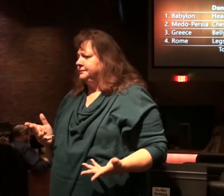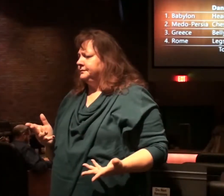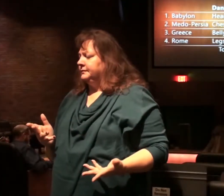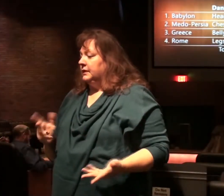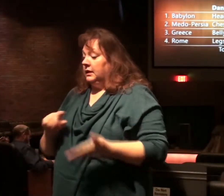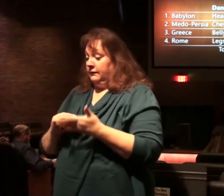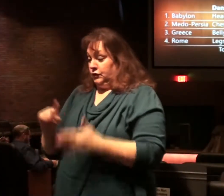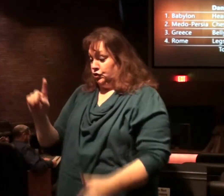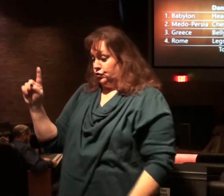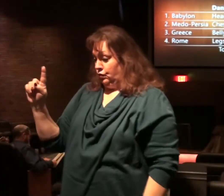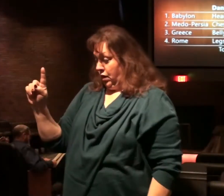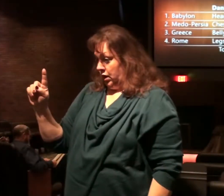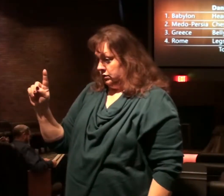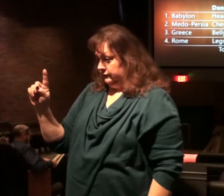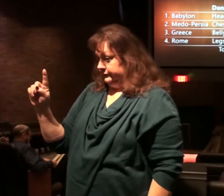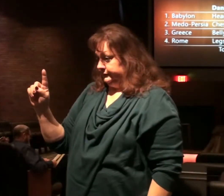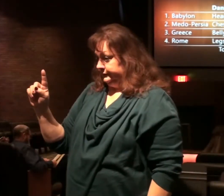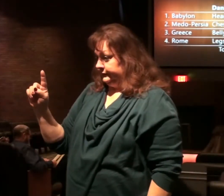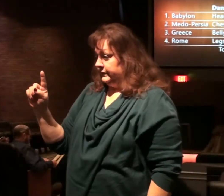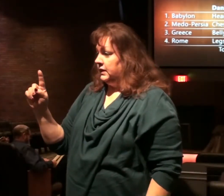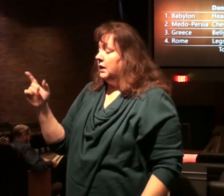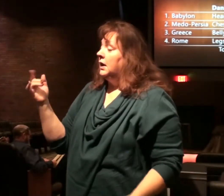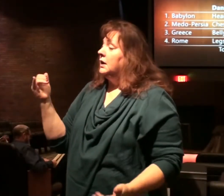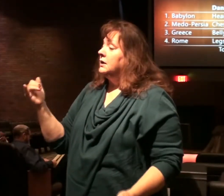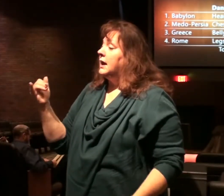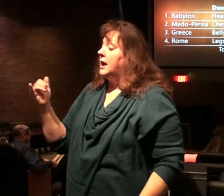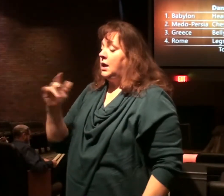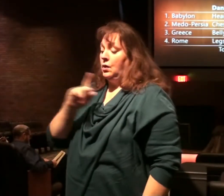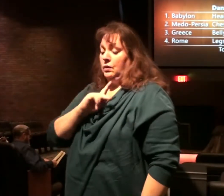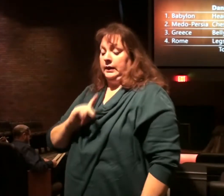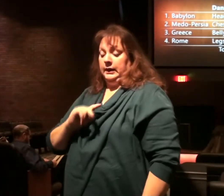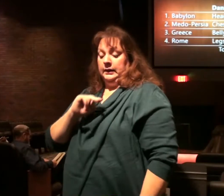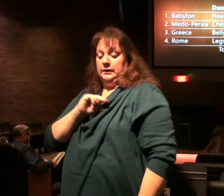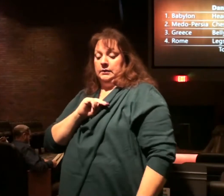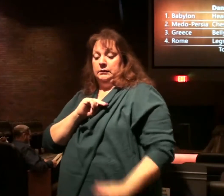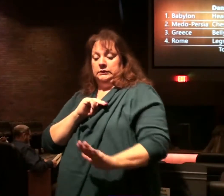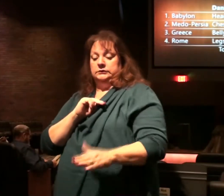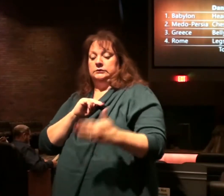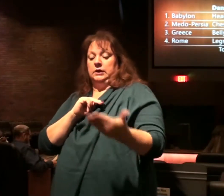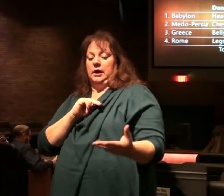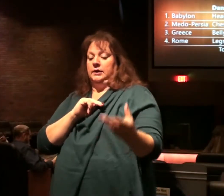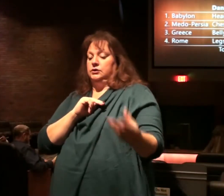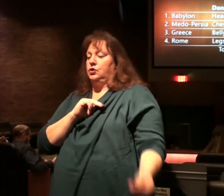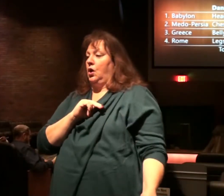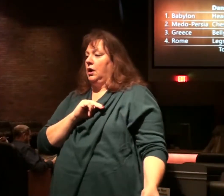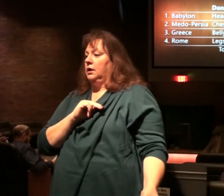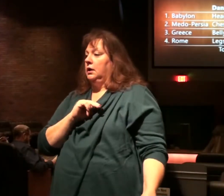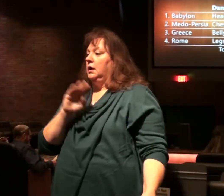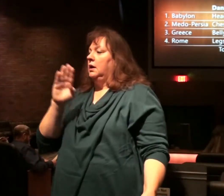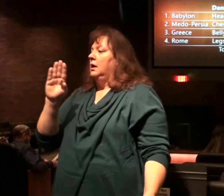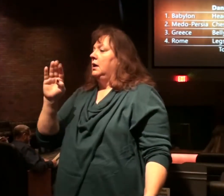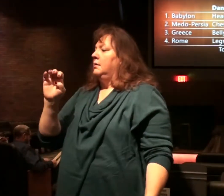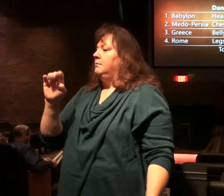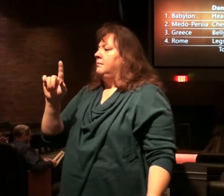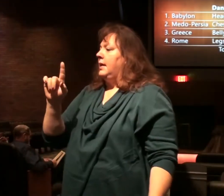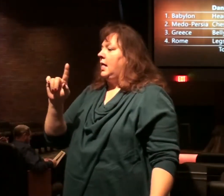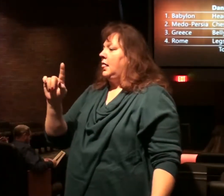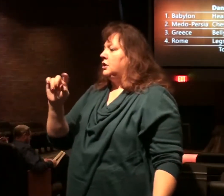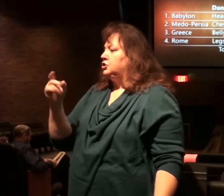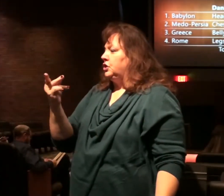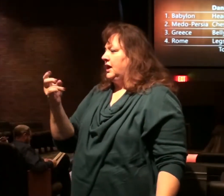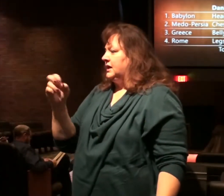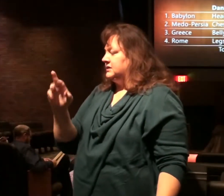Verse 1, this is later, now Nebuchadnezzar has died. Belshazzar is king of Babylon.